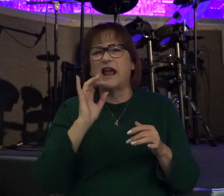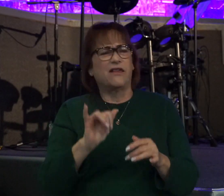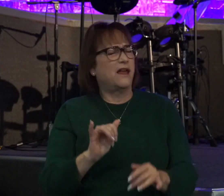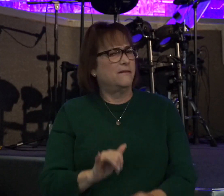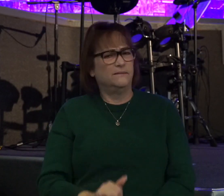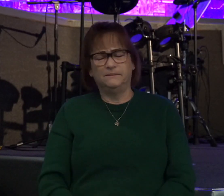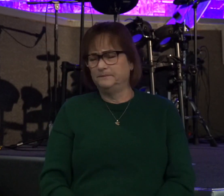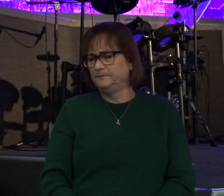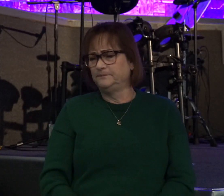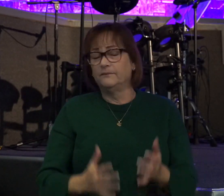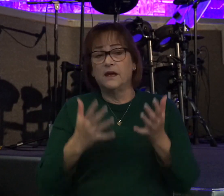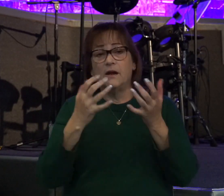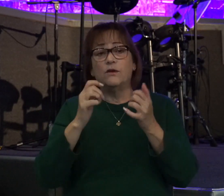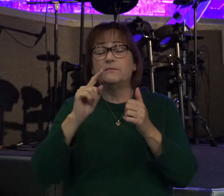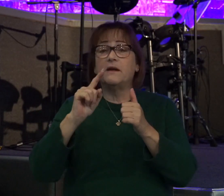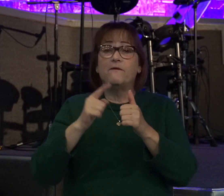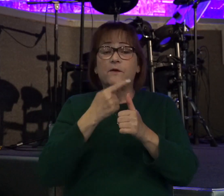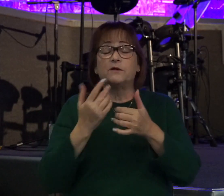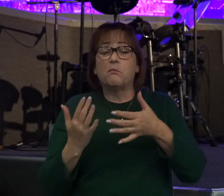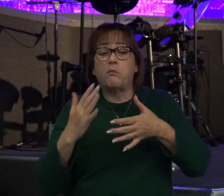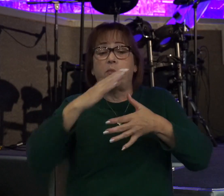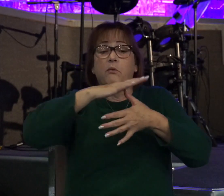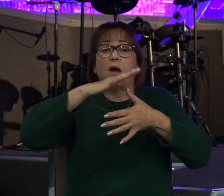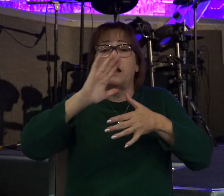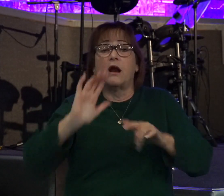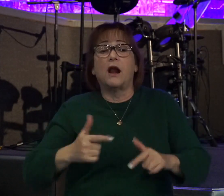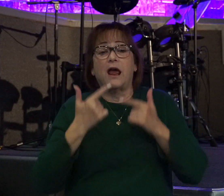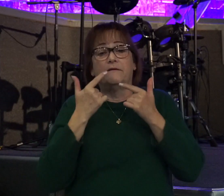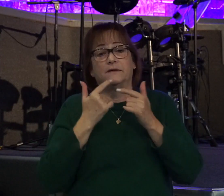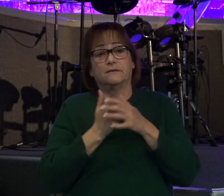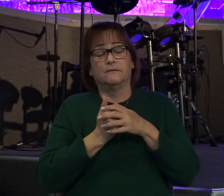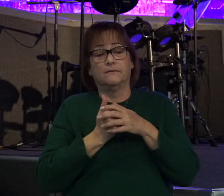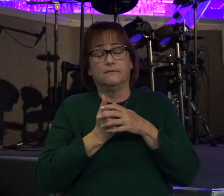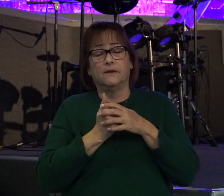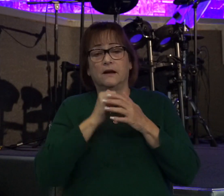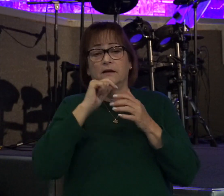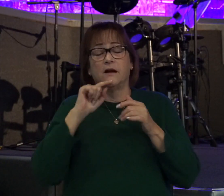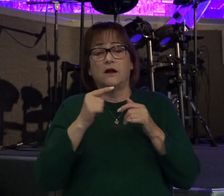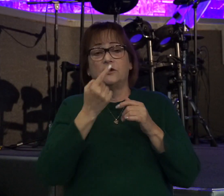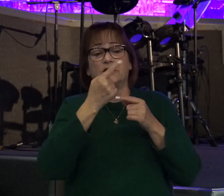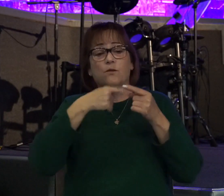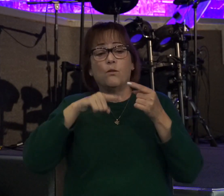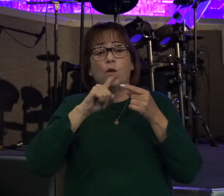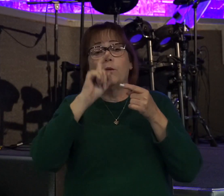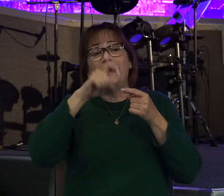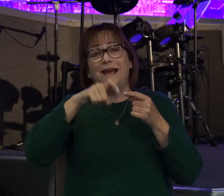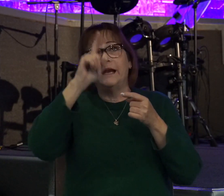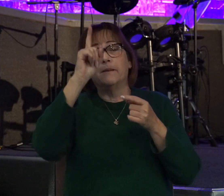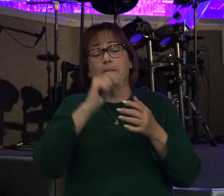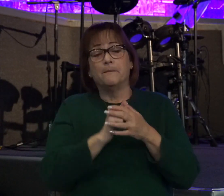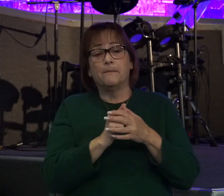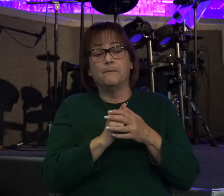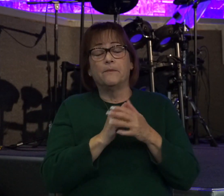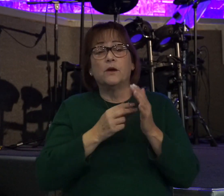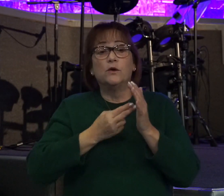He wants to be first in our lives. Not just when we need Him. Truth is, we always need Him.